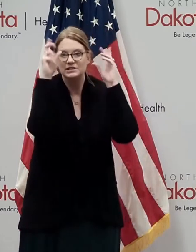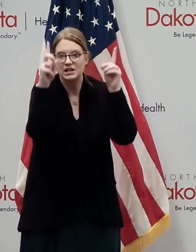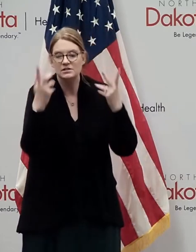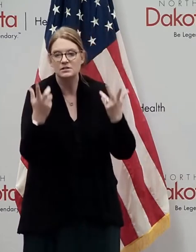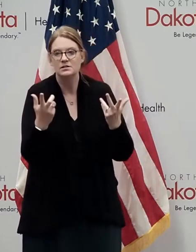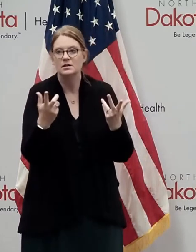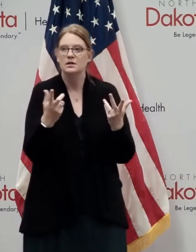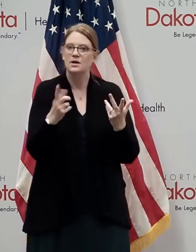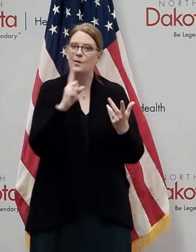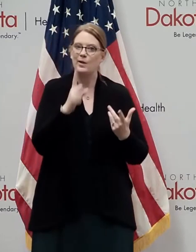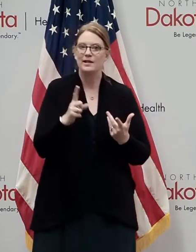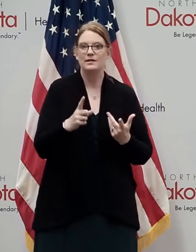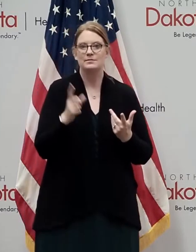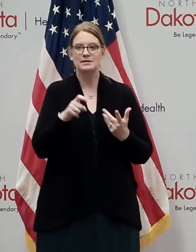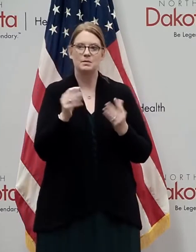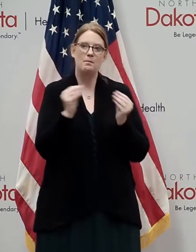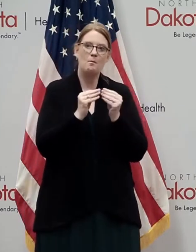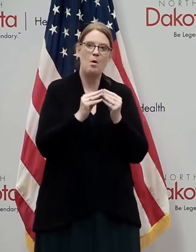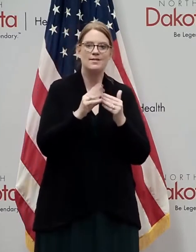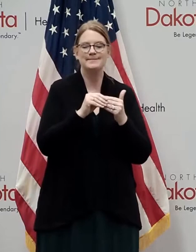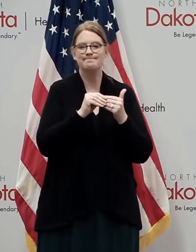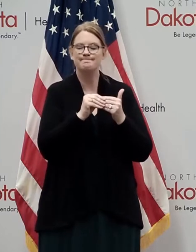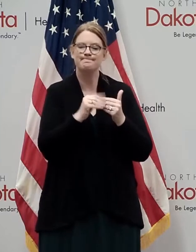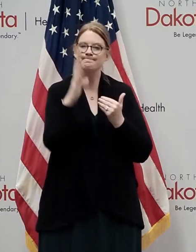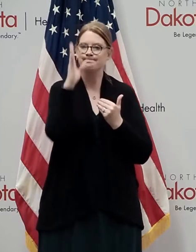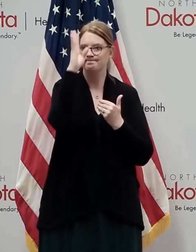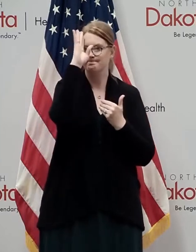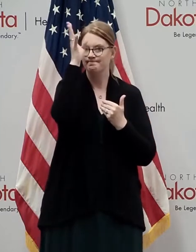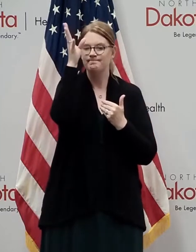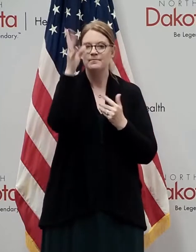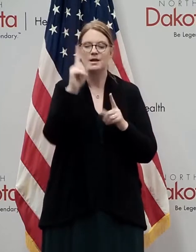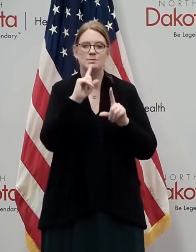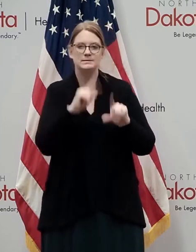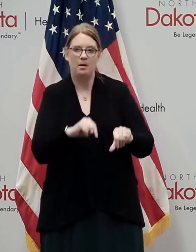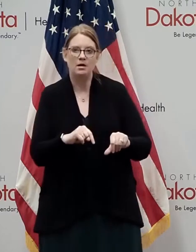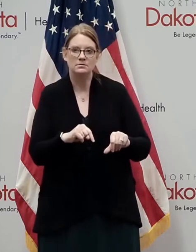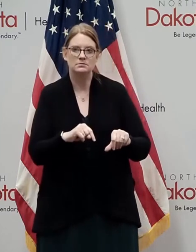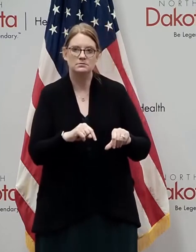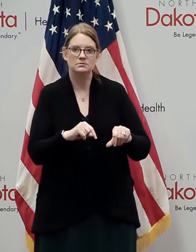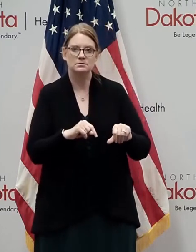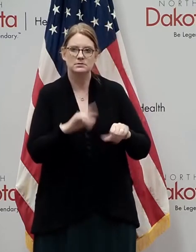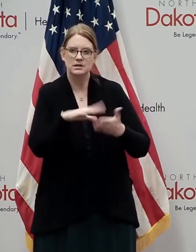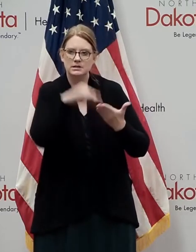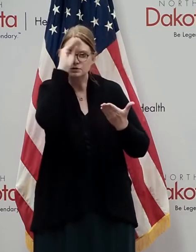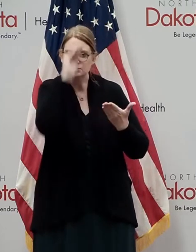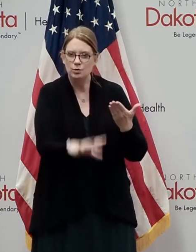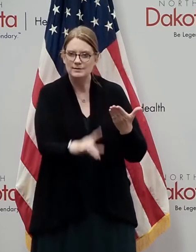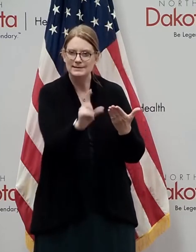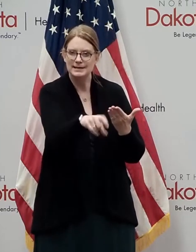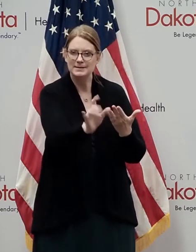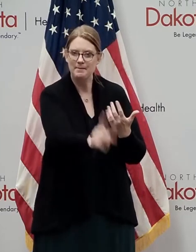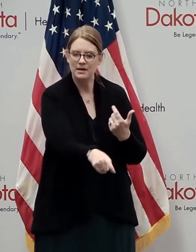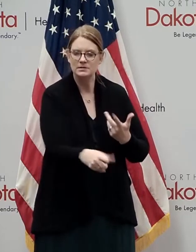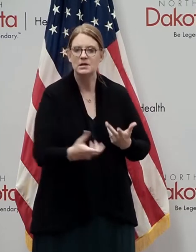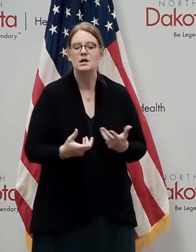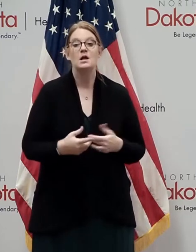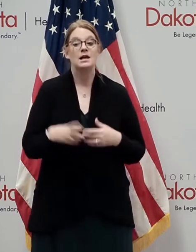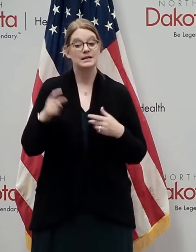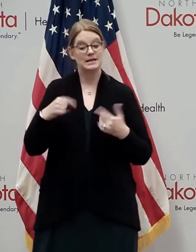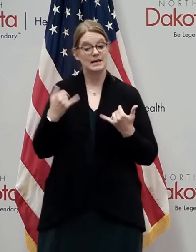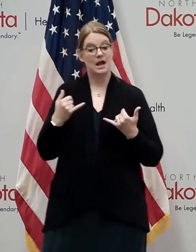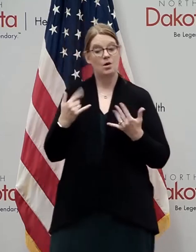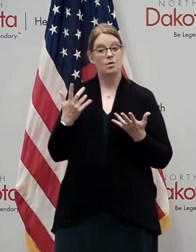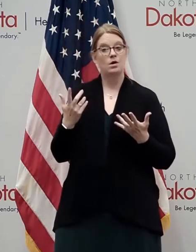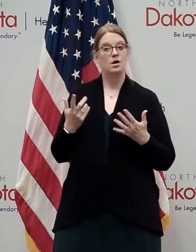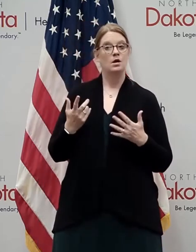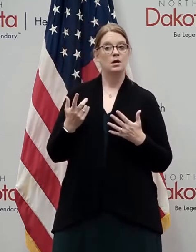innovative, to become more nimble and more responsive to the needs of students wherever they may be. And we've also learned, of course, through this whole thing, we said